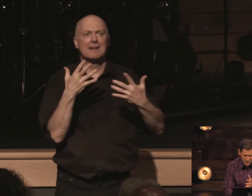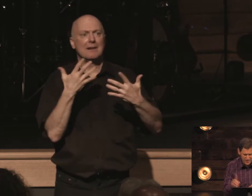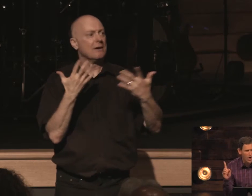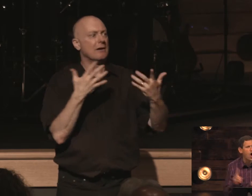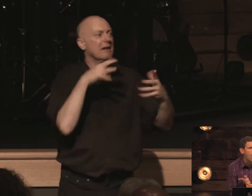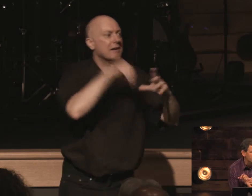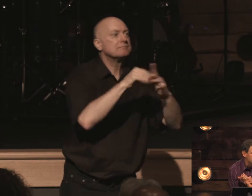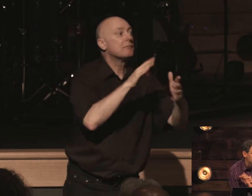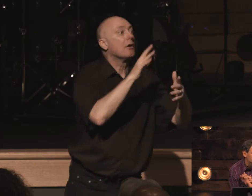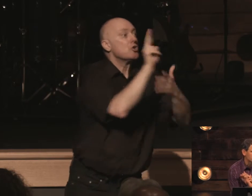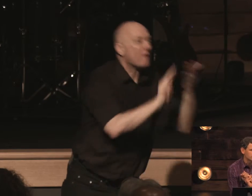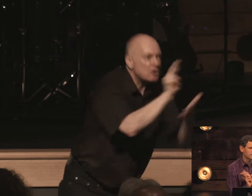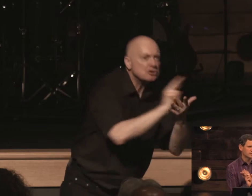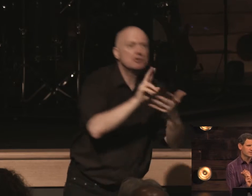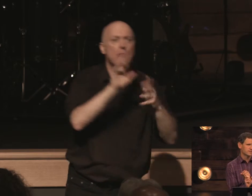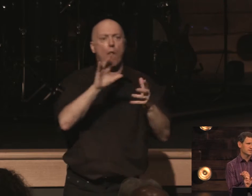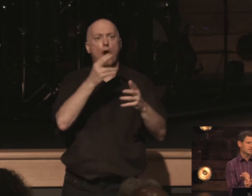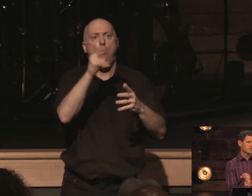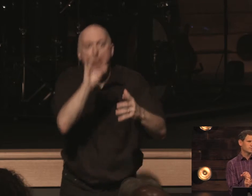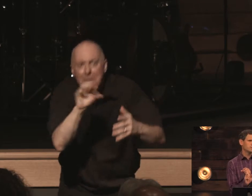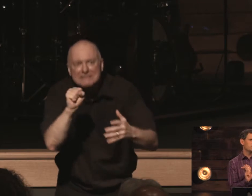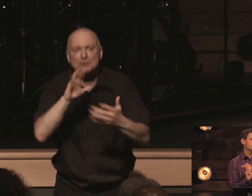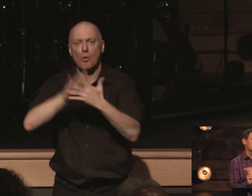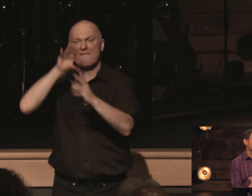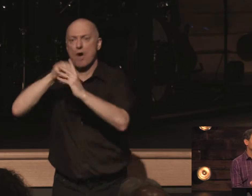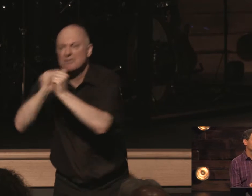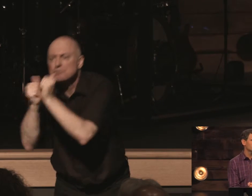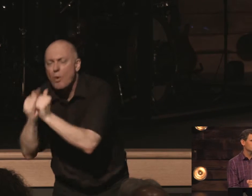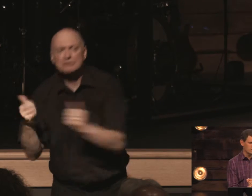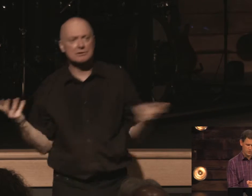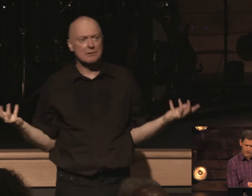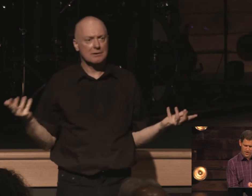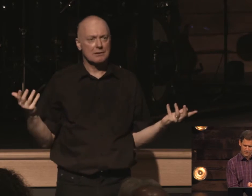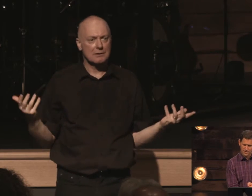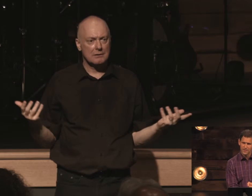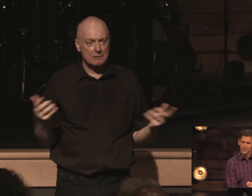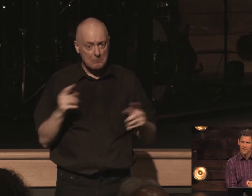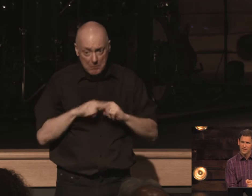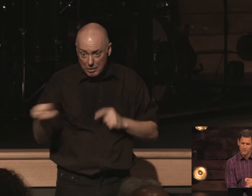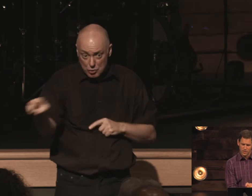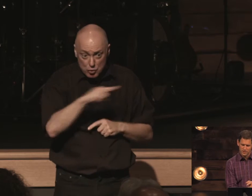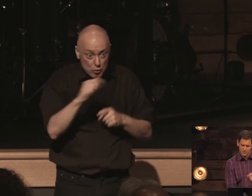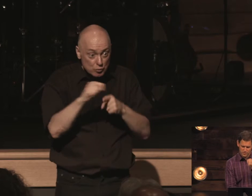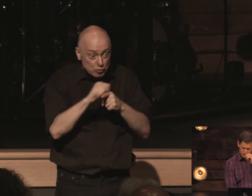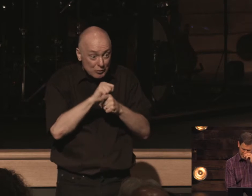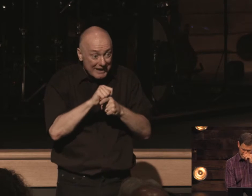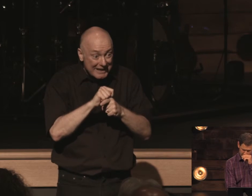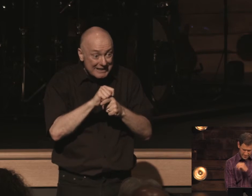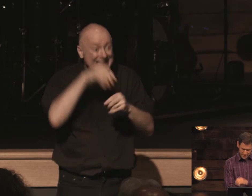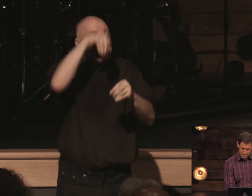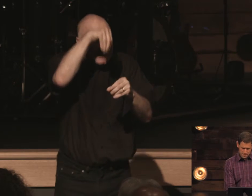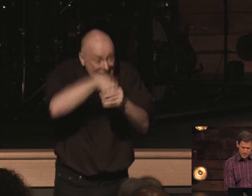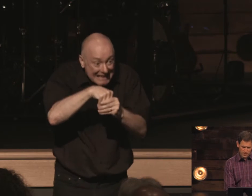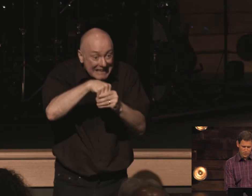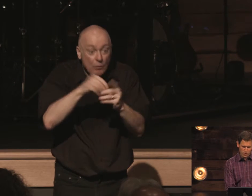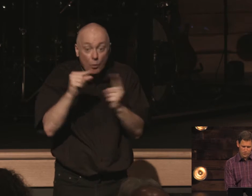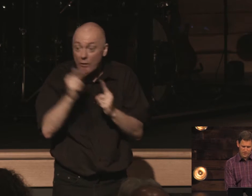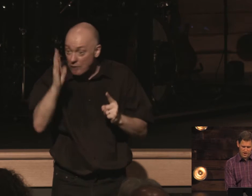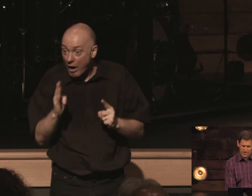and hobbies but do we allow ourselves to be trained in the righteousness found in the word of god